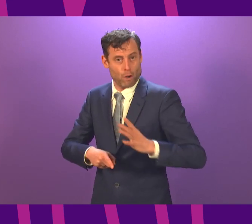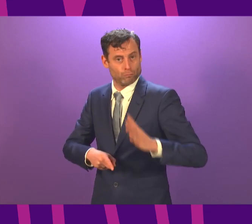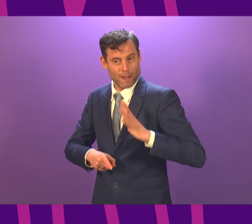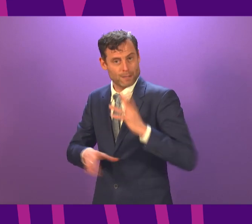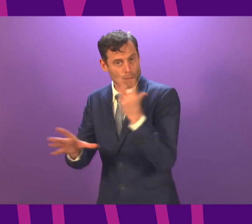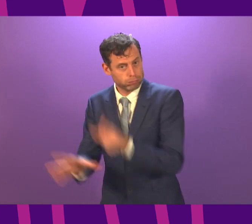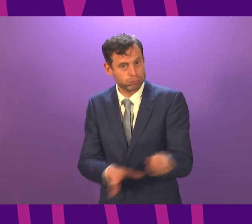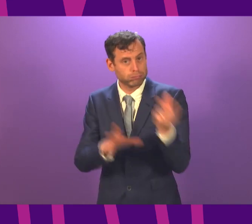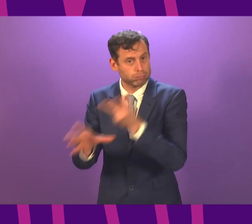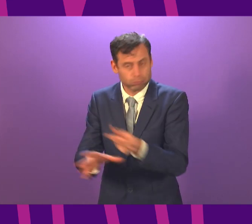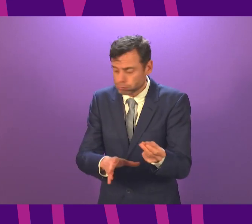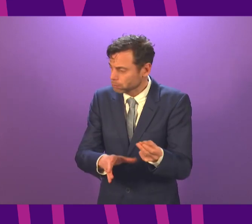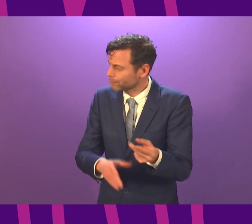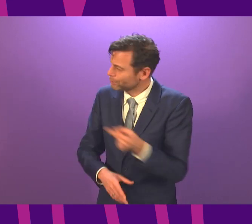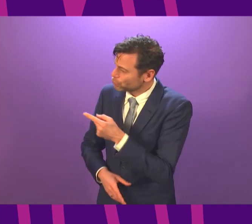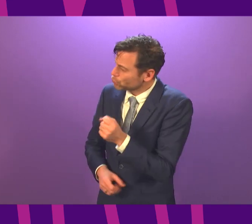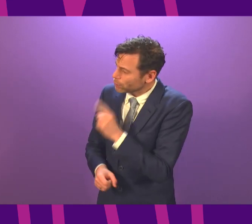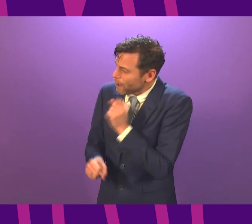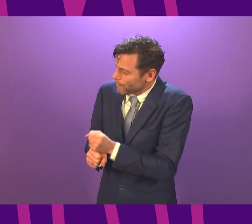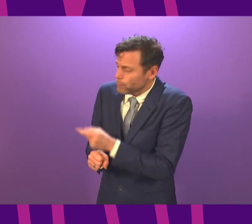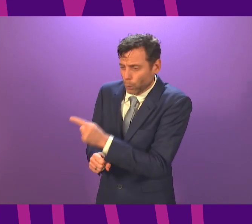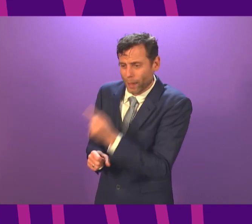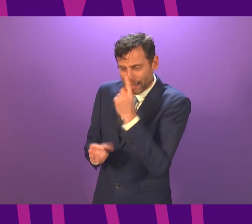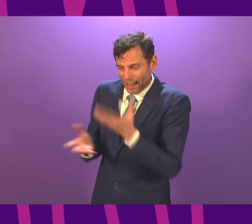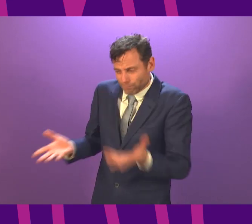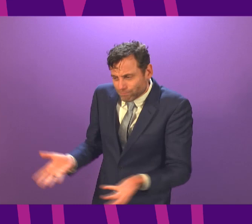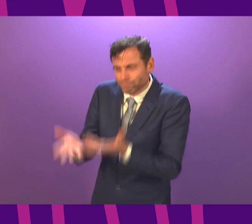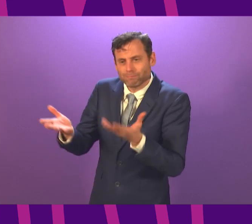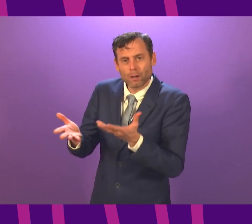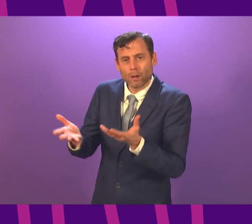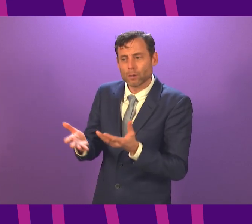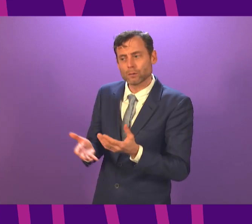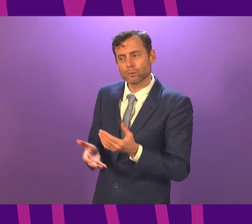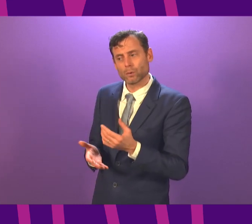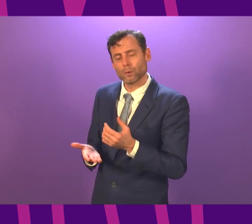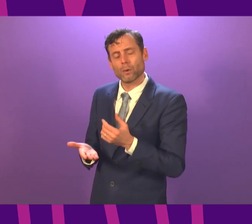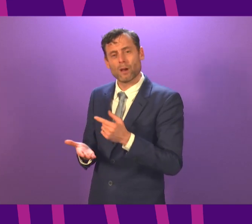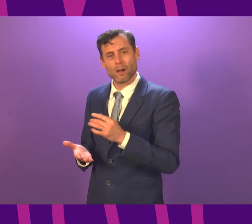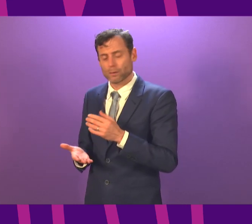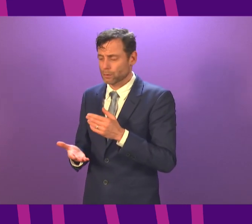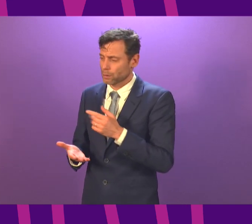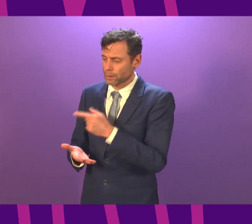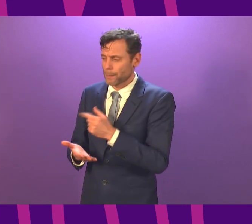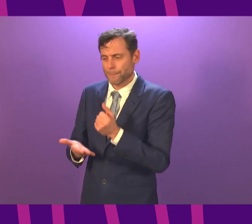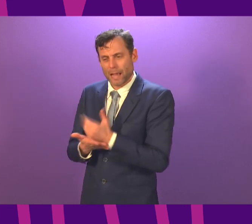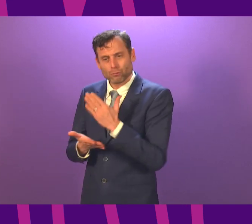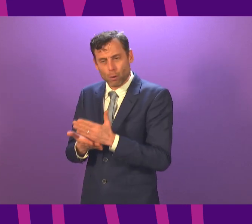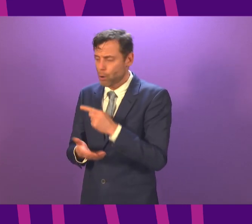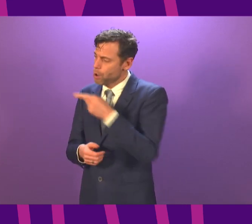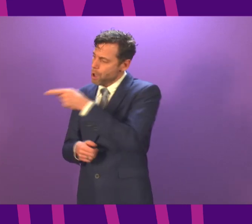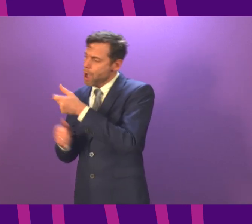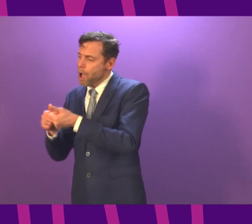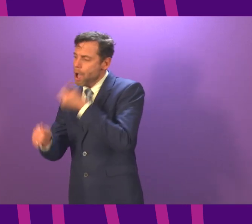Can I therefore ask what more the Scottish Government can do in discussion with the UK government and of course the vaccine companies